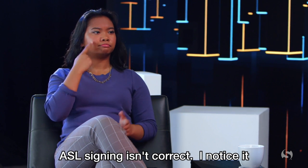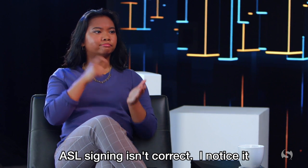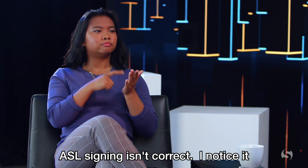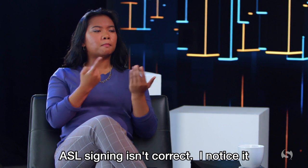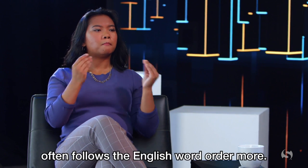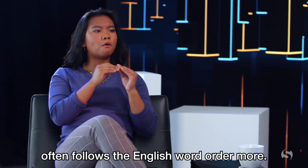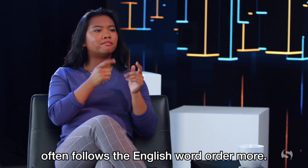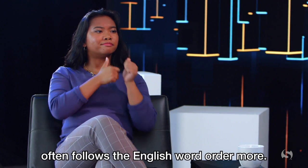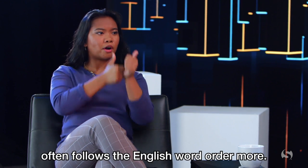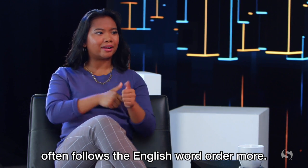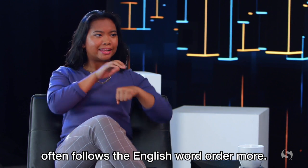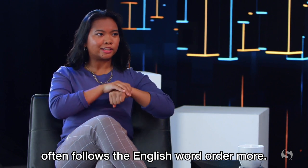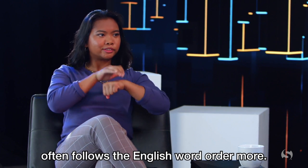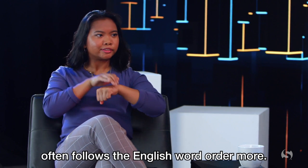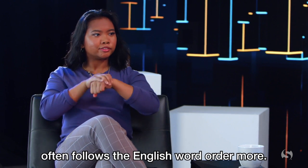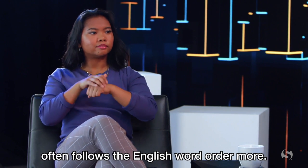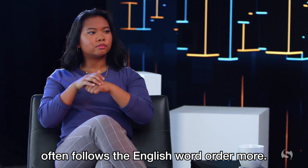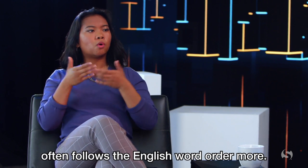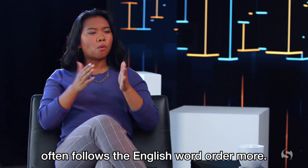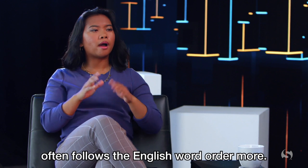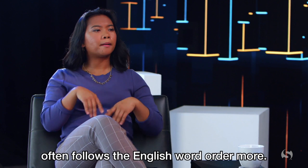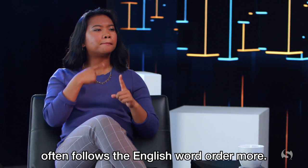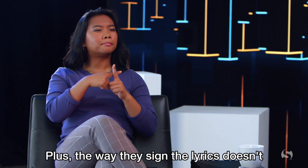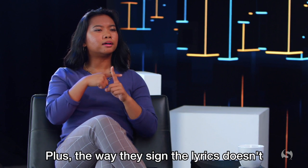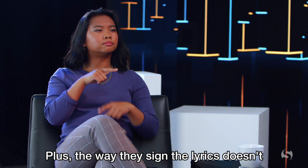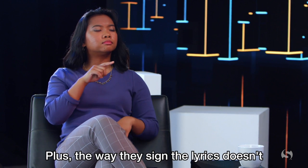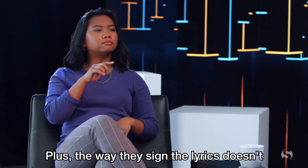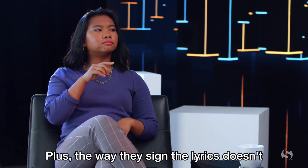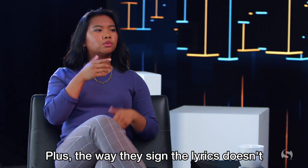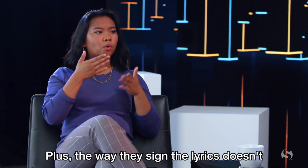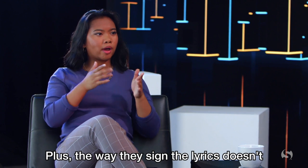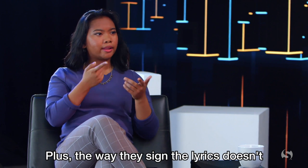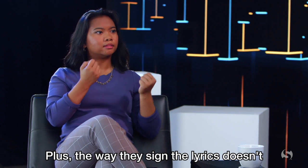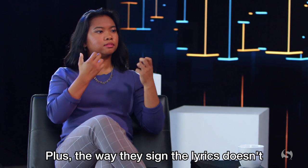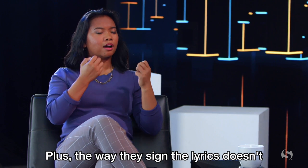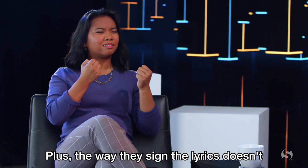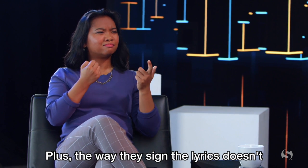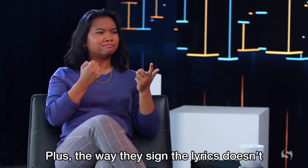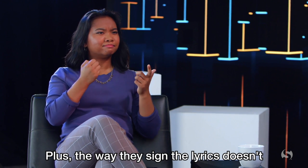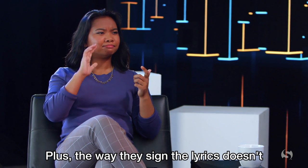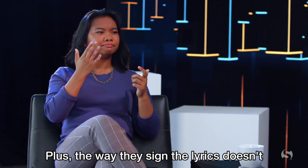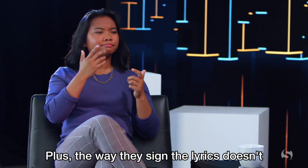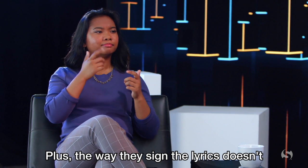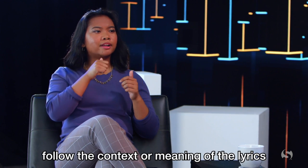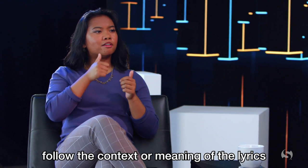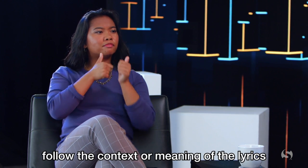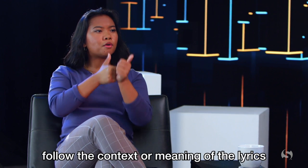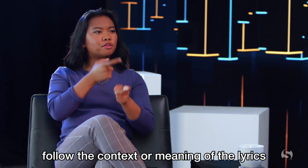I notice it often follows the English word order more. Plus, the way they sign the lyrics doesn't follow